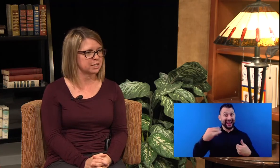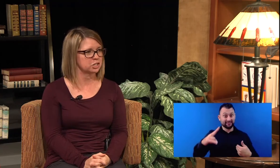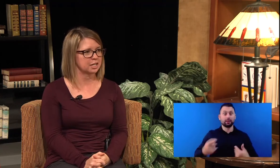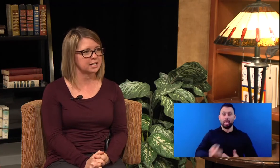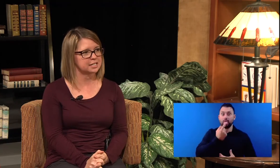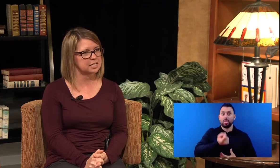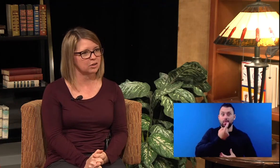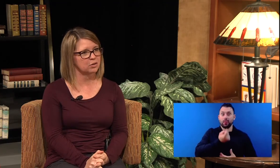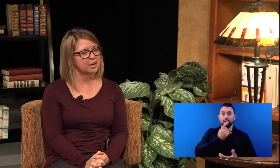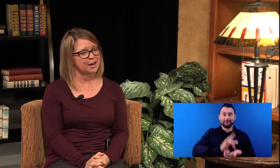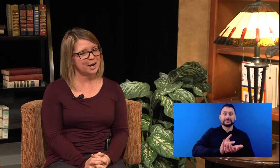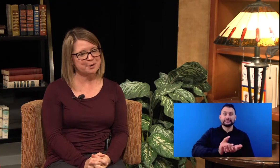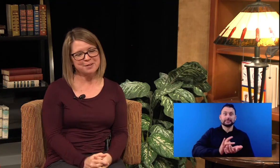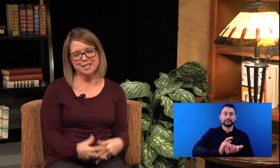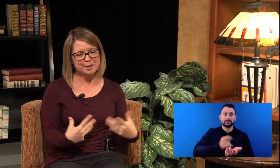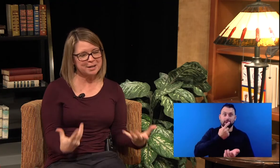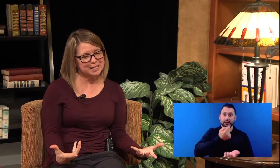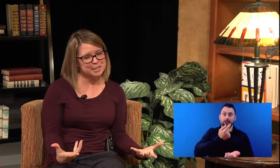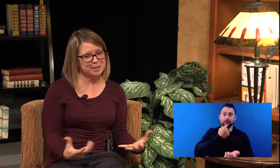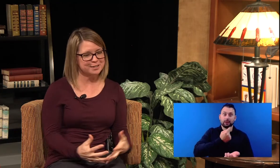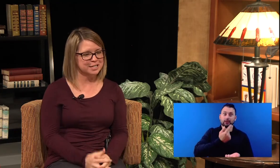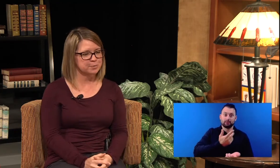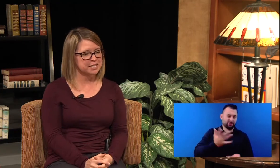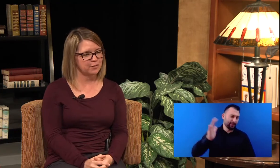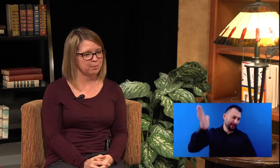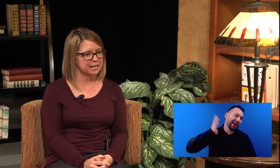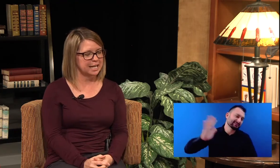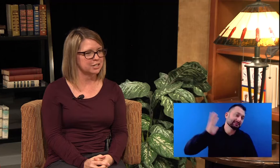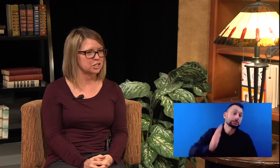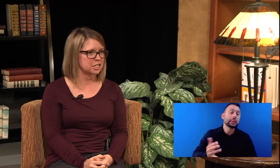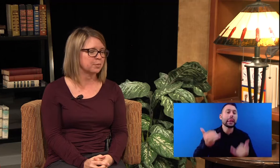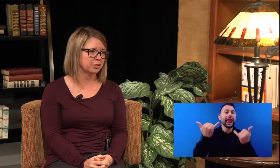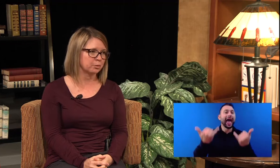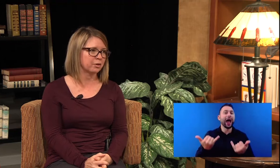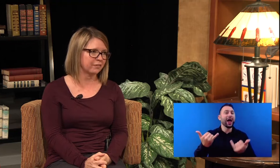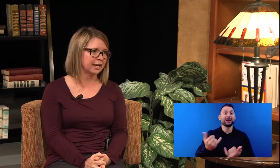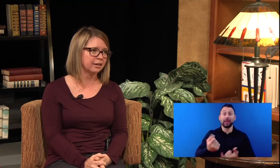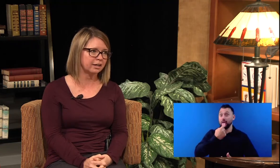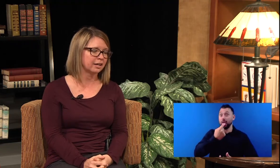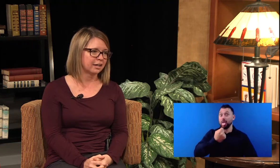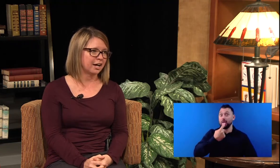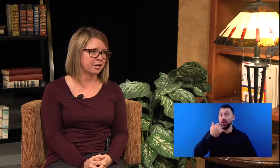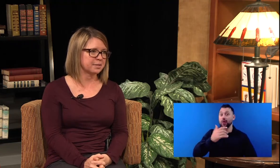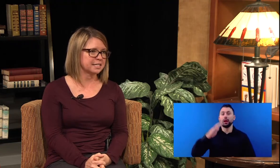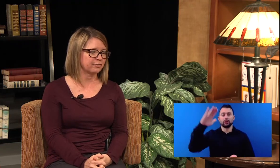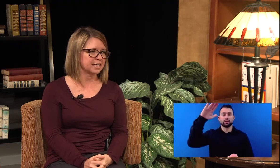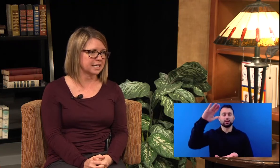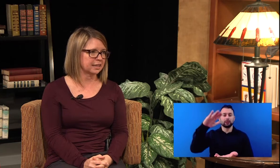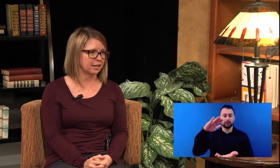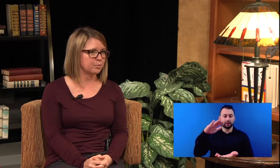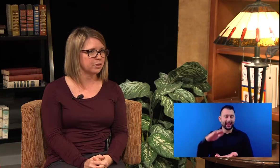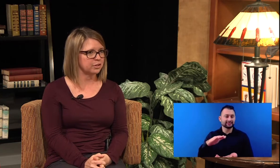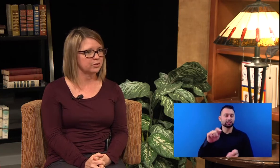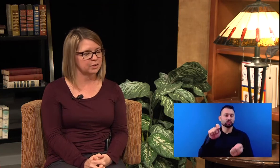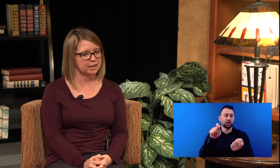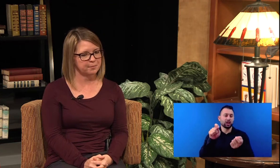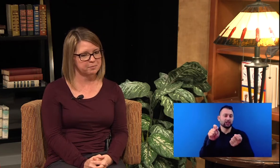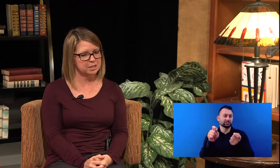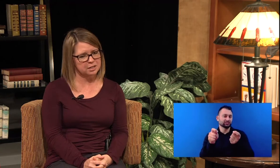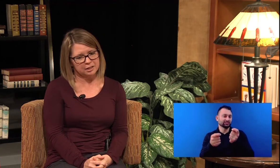is. So, um, so I'm not going to speak to the specific medications, but your provider, um, can definitely set that up with you, um, and, and